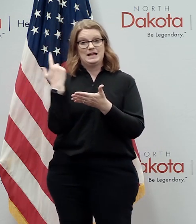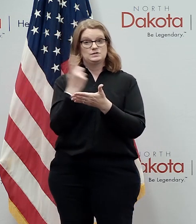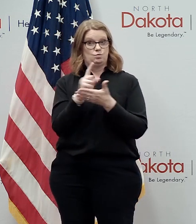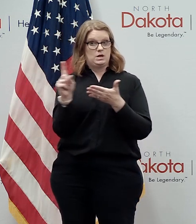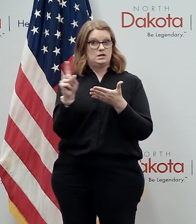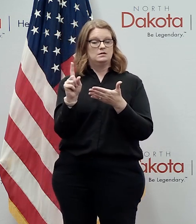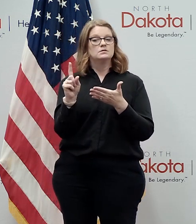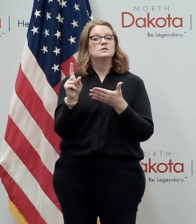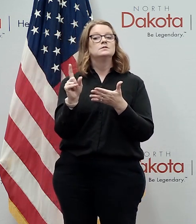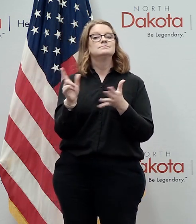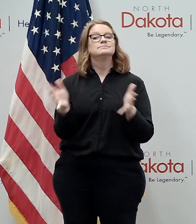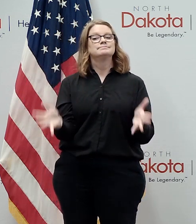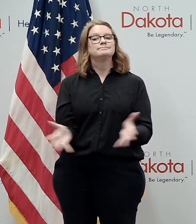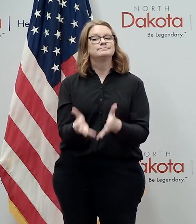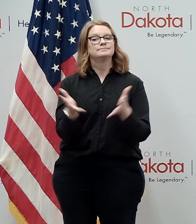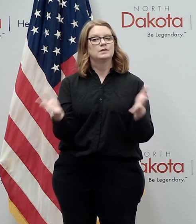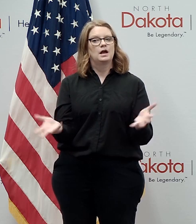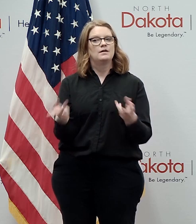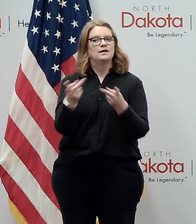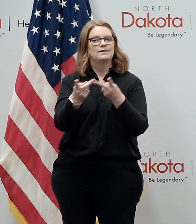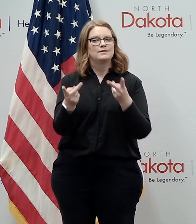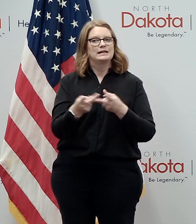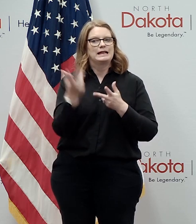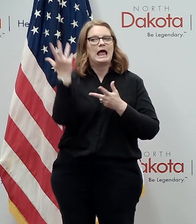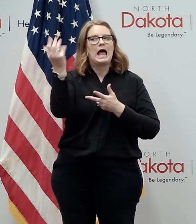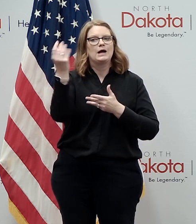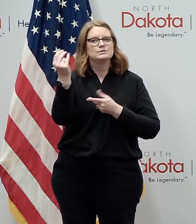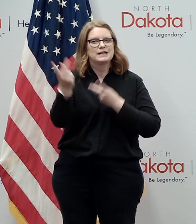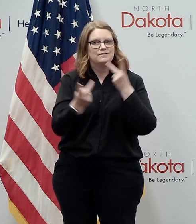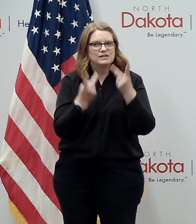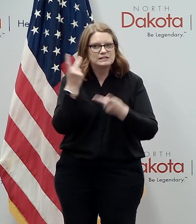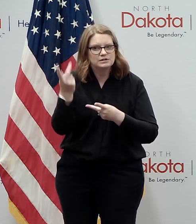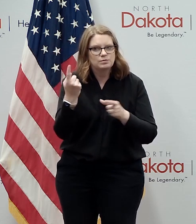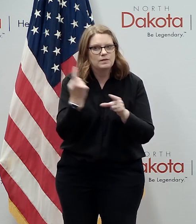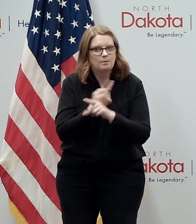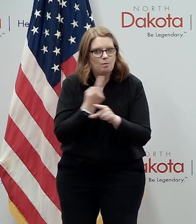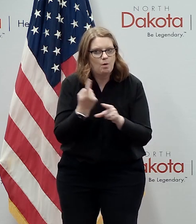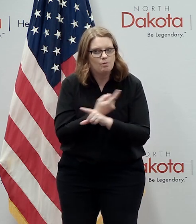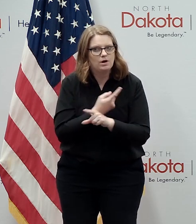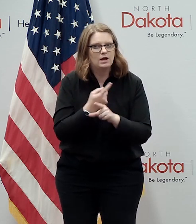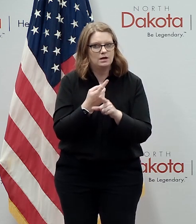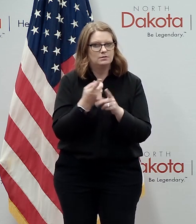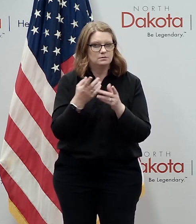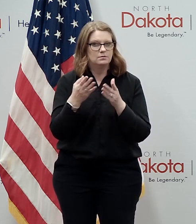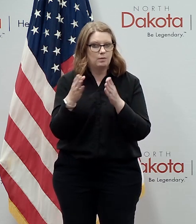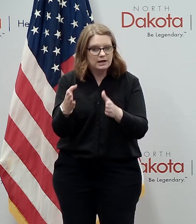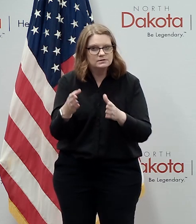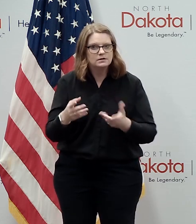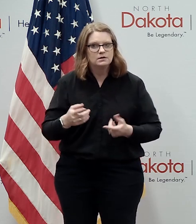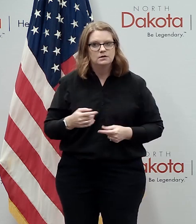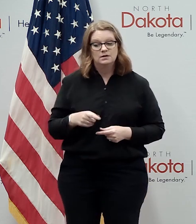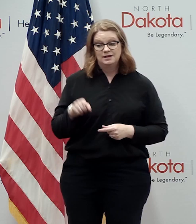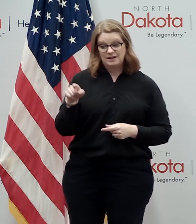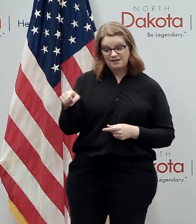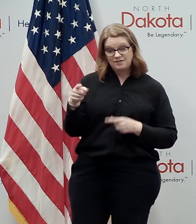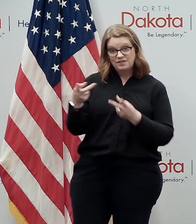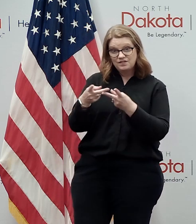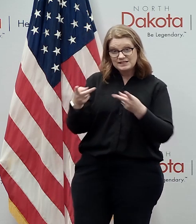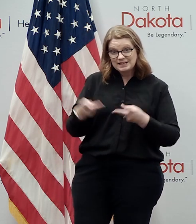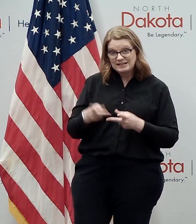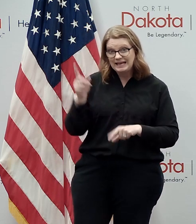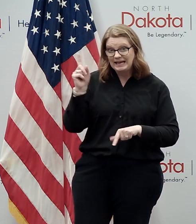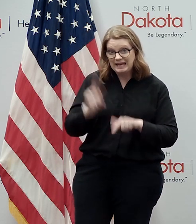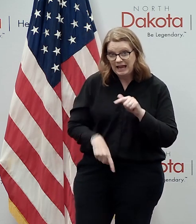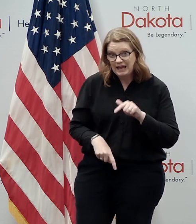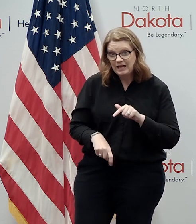are strongly encouraging facilities to do outdoor visitation with the appropriate precautions. If the facility is unable to do that or the